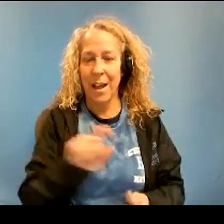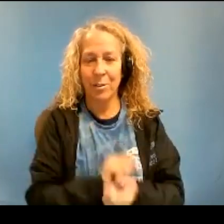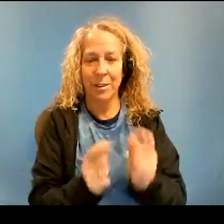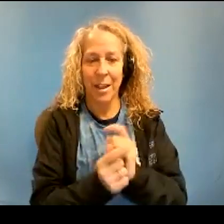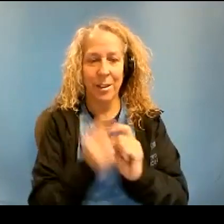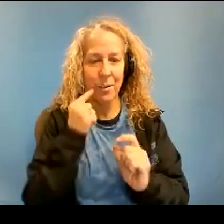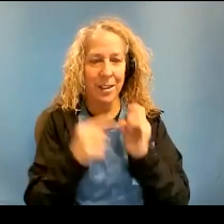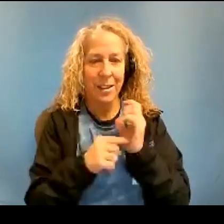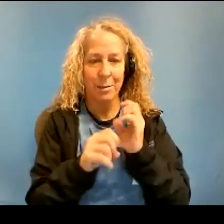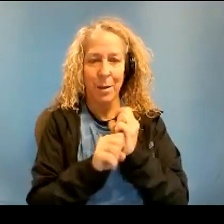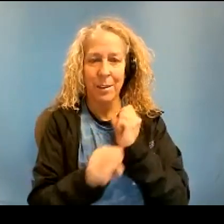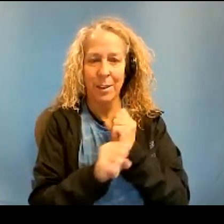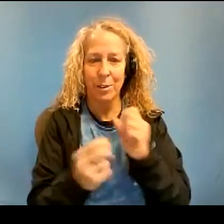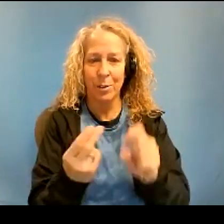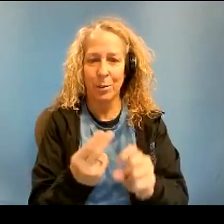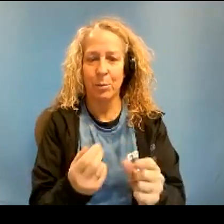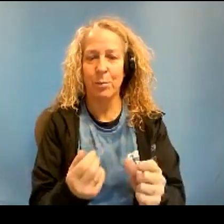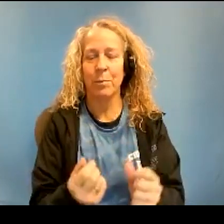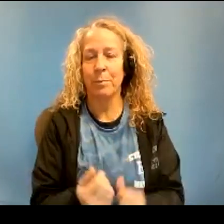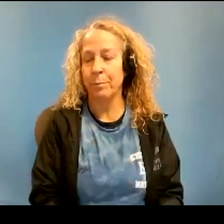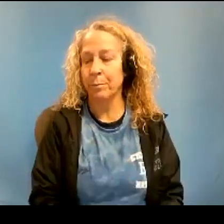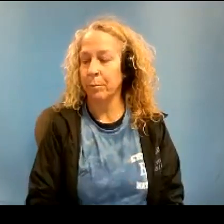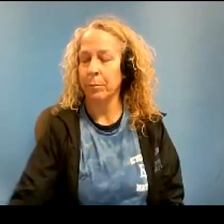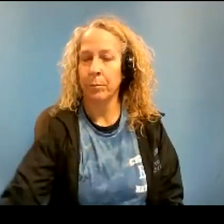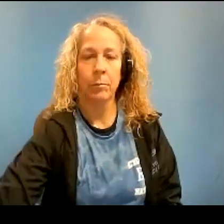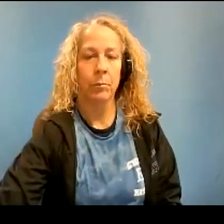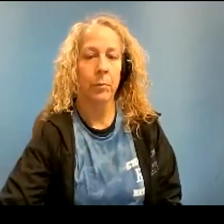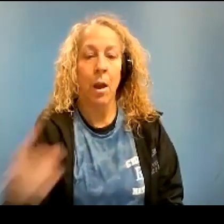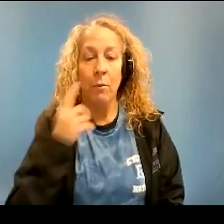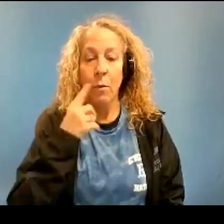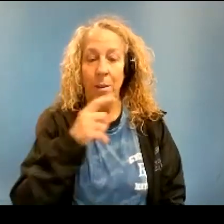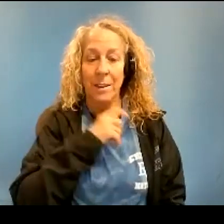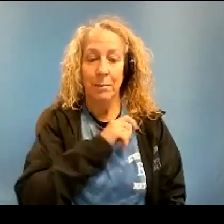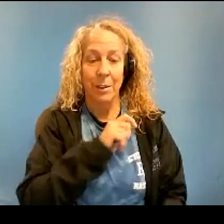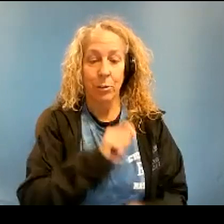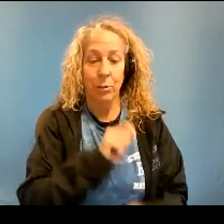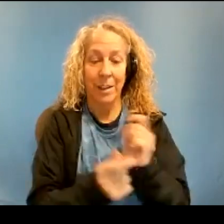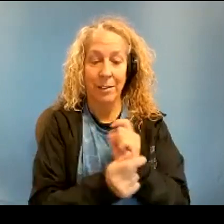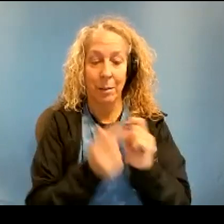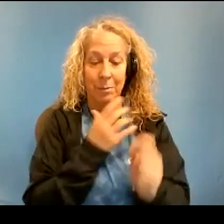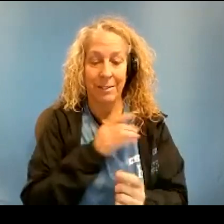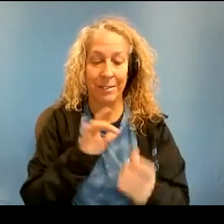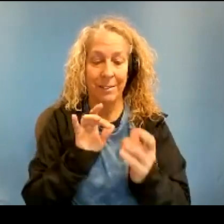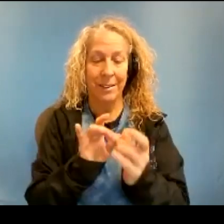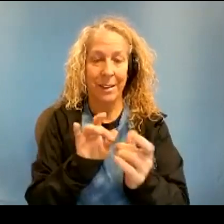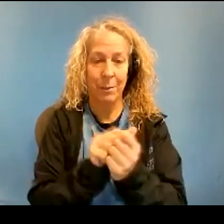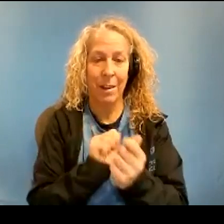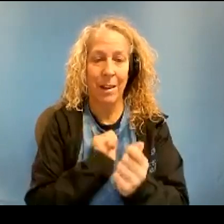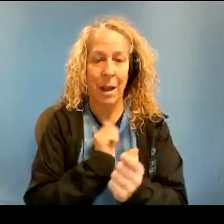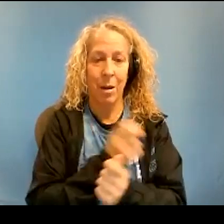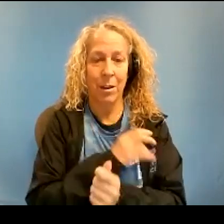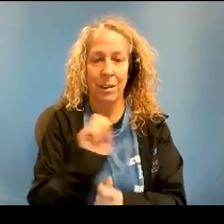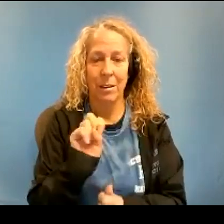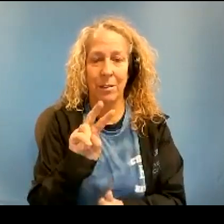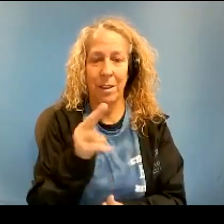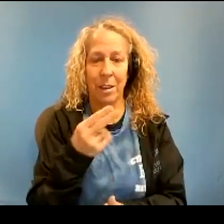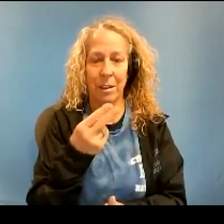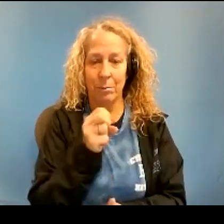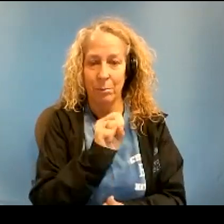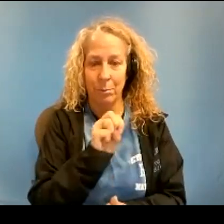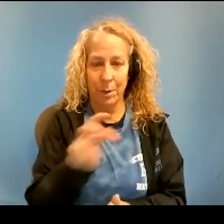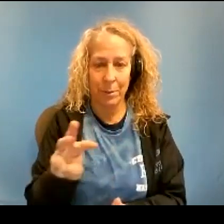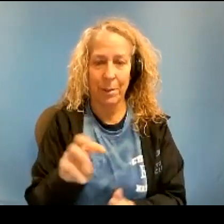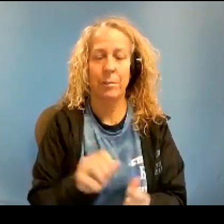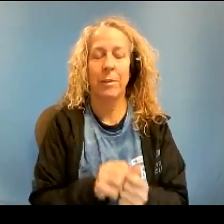of this broadcast in American Sign Language. Para obtener una traducción completa de esta transmisión en